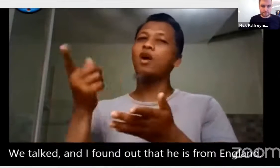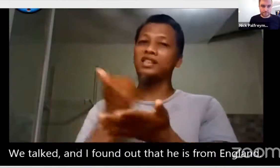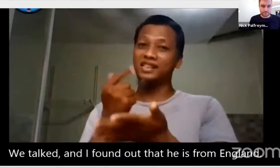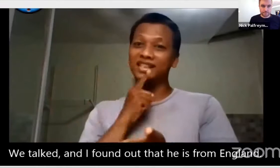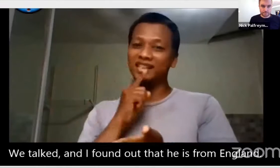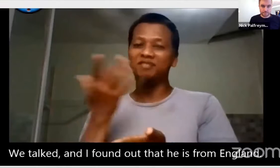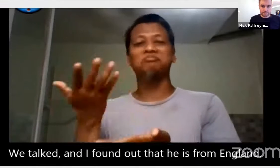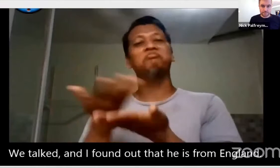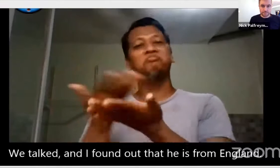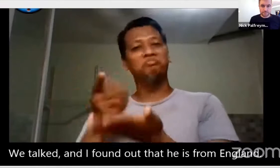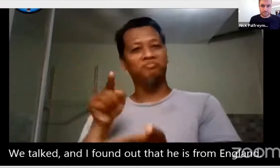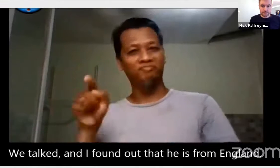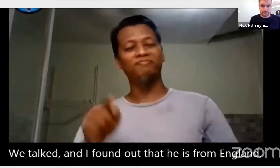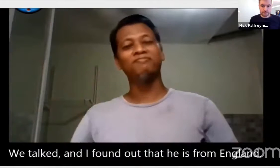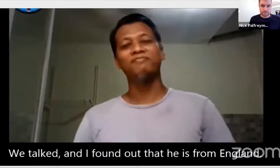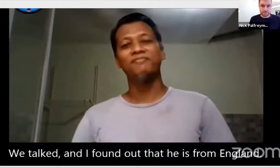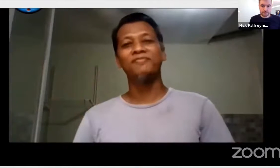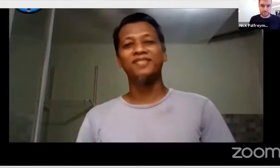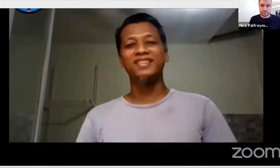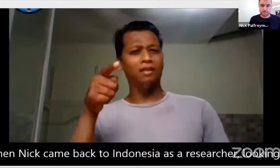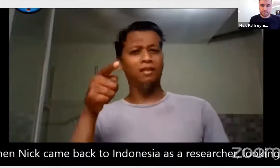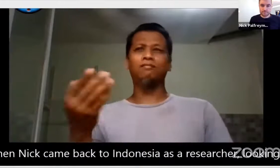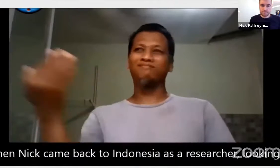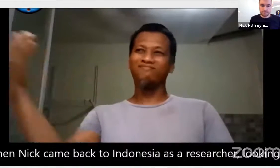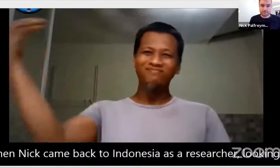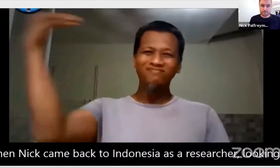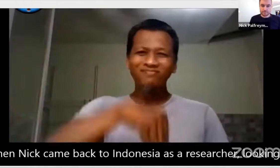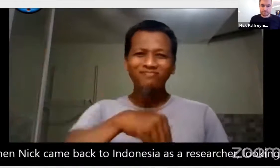We talked and I found out that he's from England.